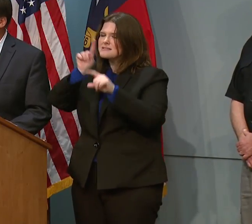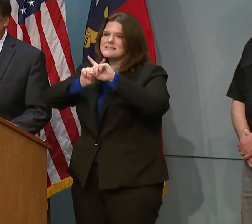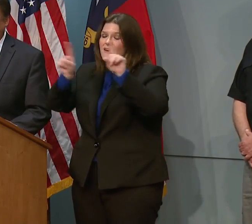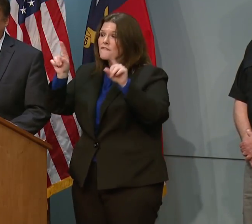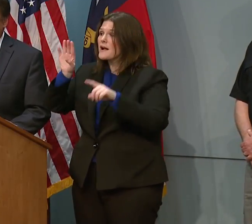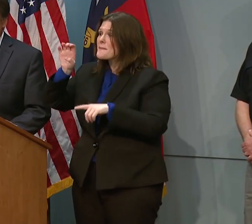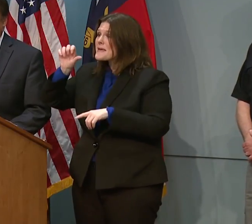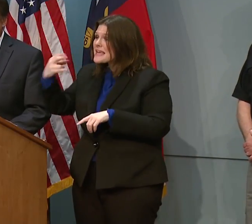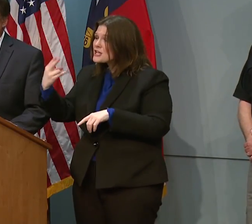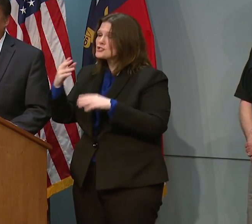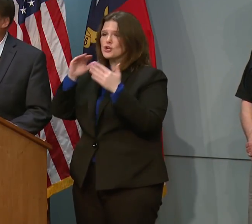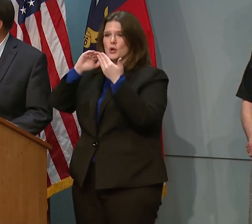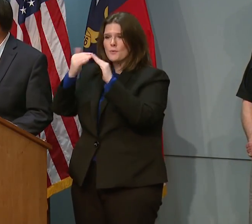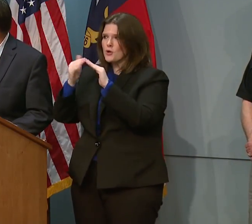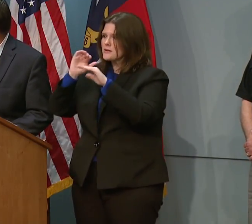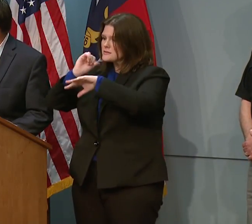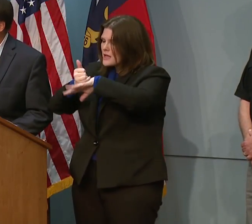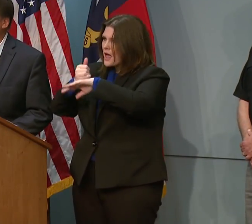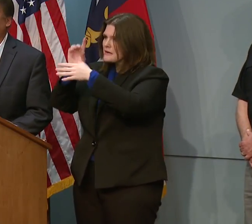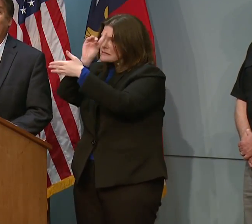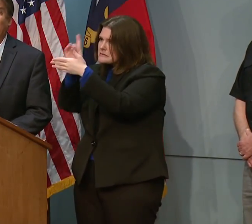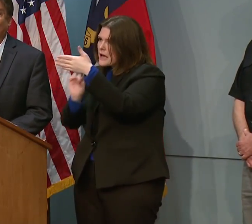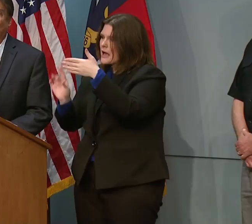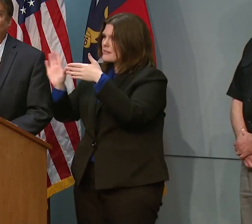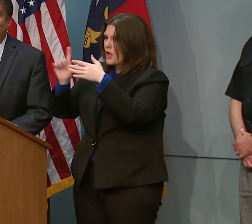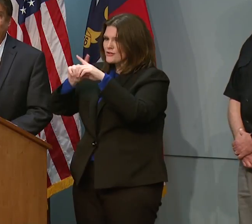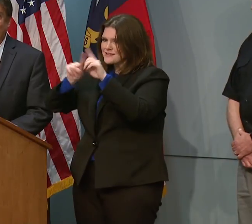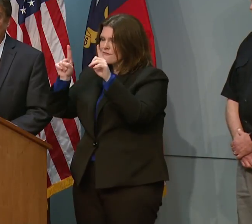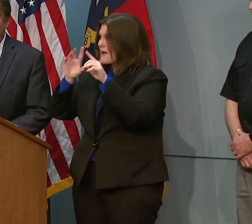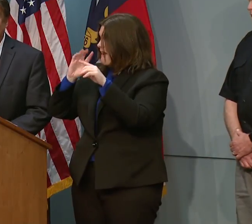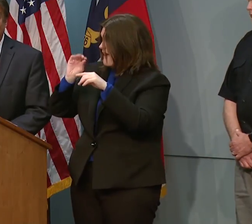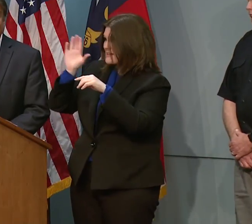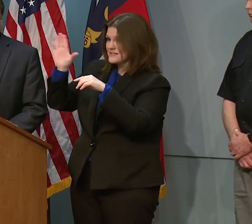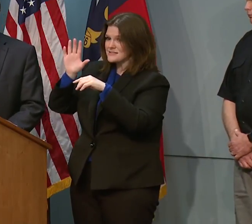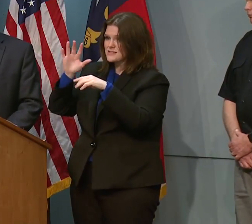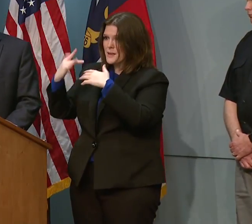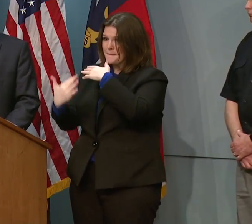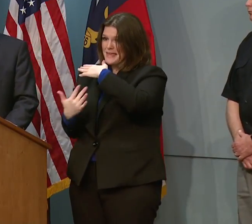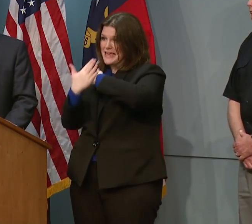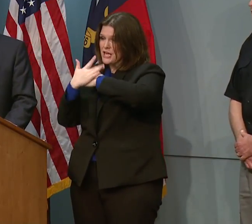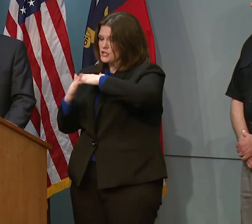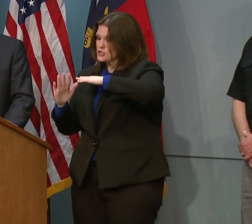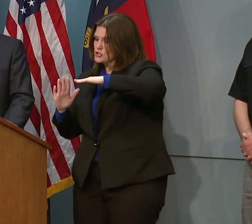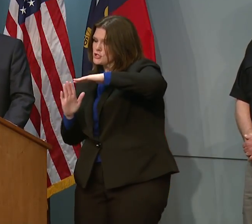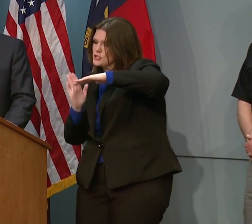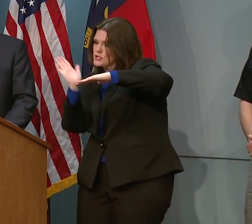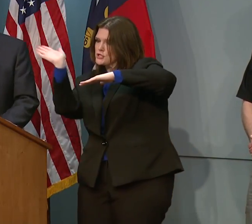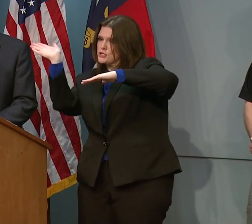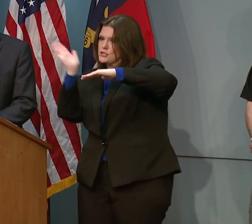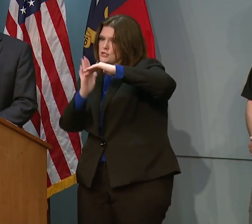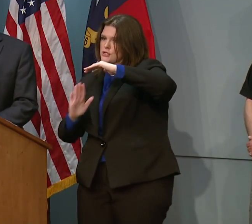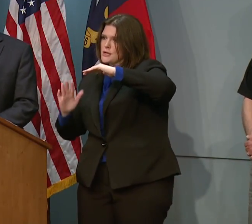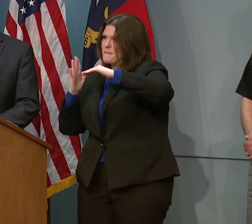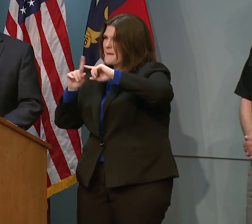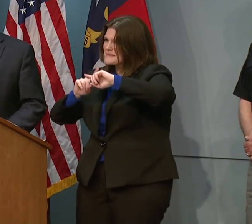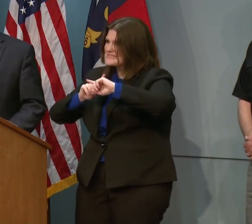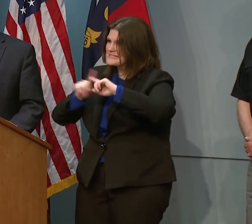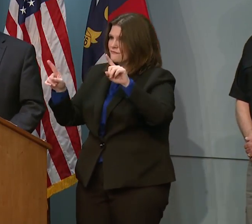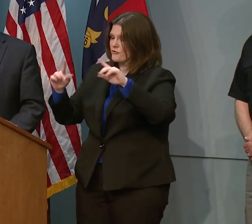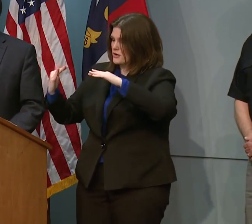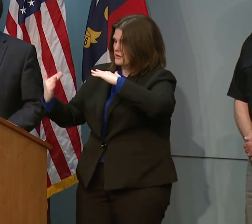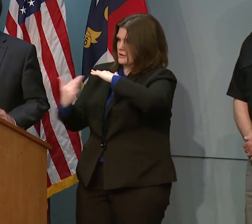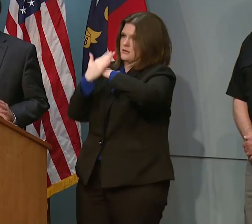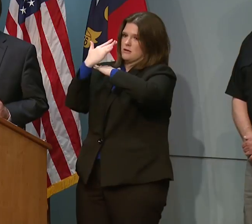each beach and each community is set different regarding the angles on how the tides and the currents may be hitting their beaches